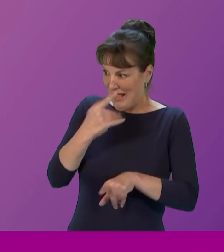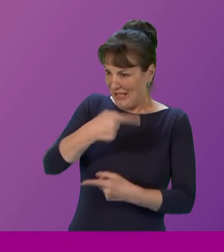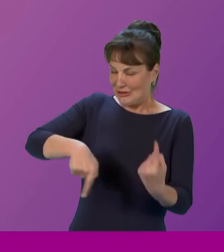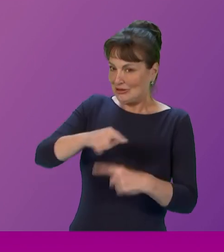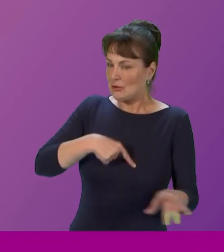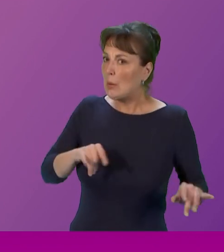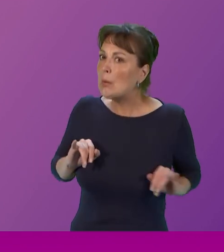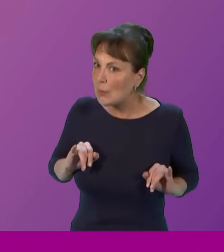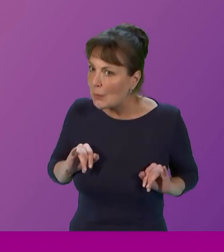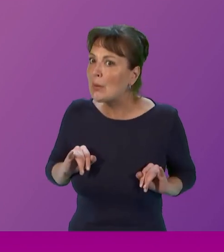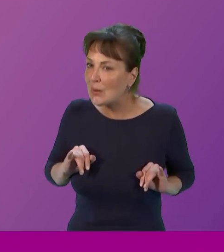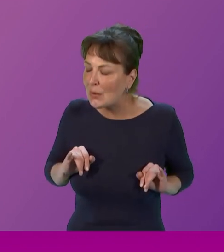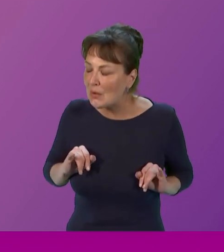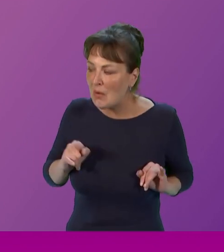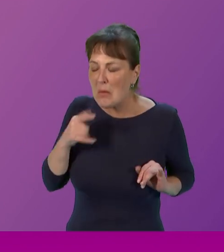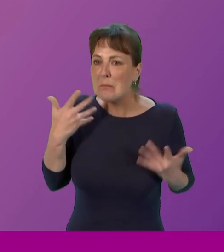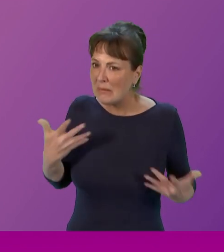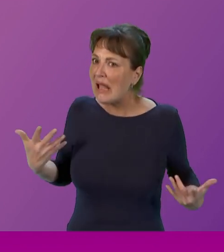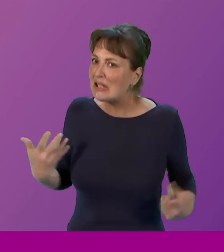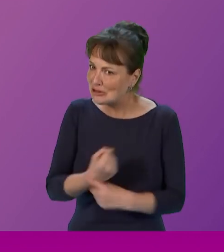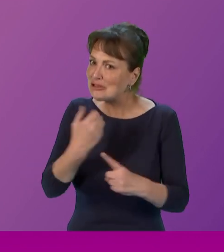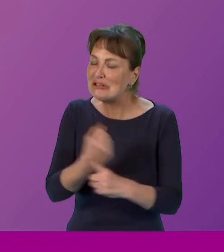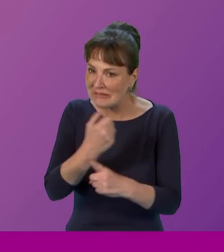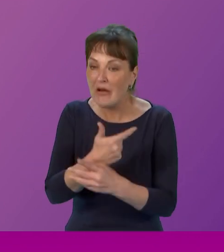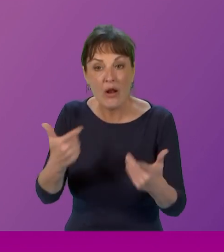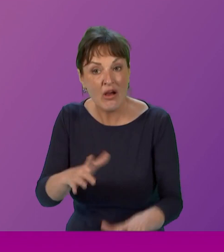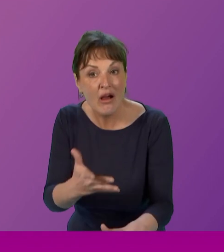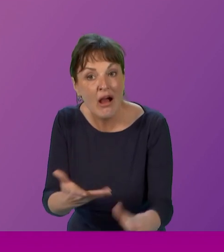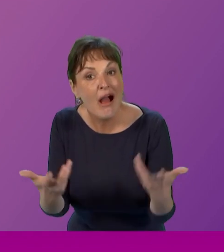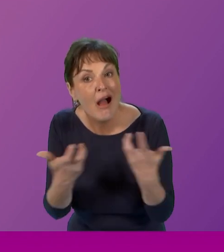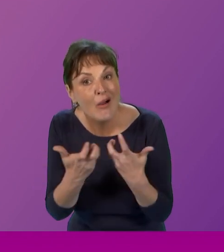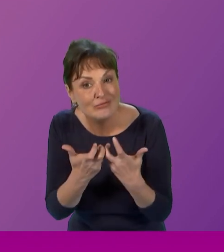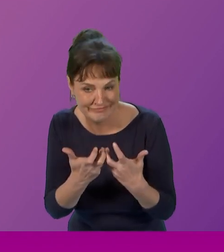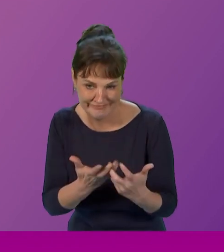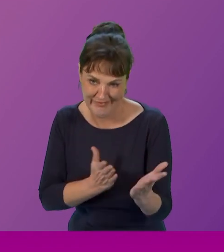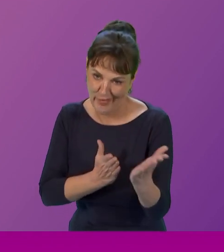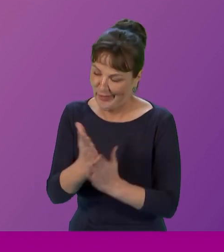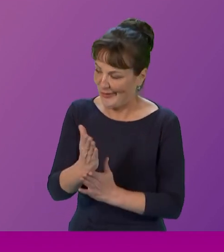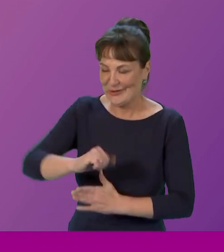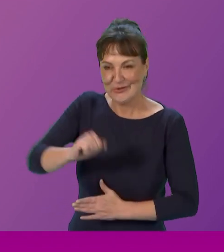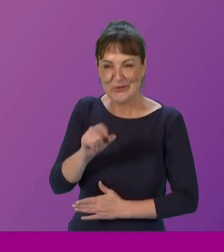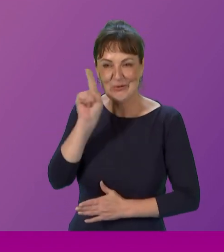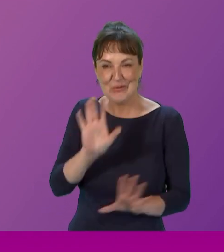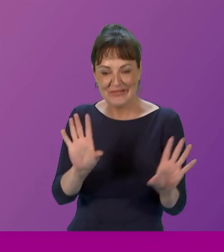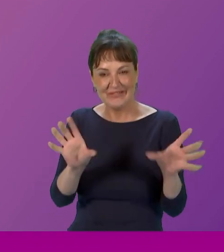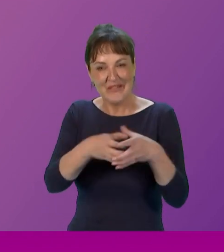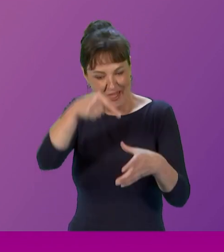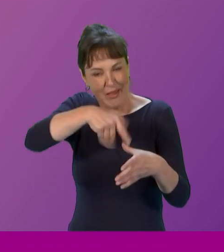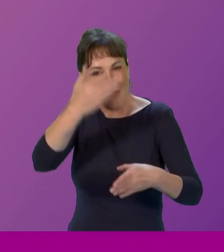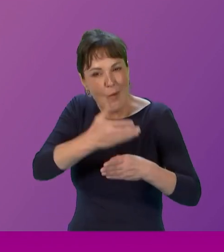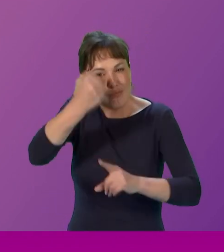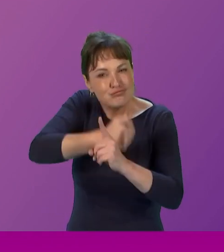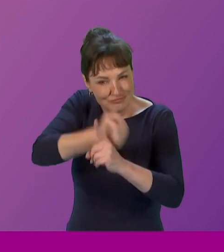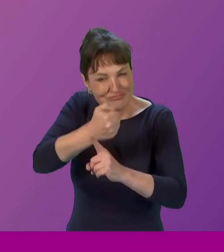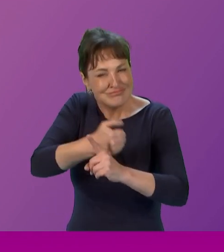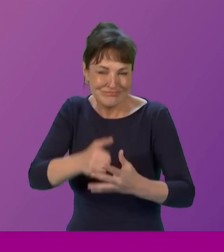way. And that's because of the work of the Women's Convention in the last 20 years. So we need to make sure